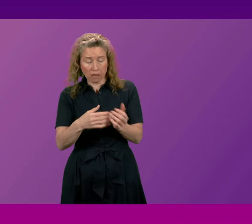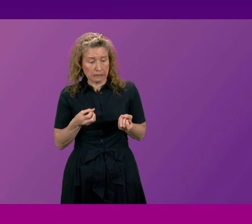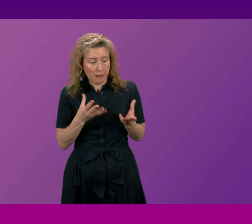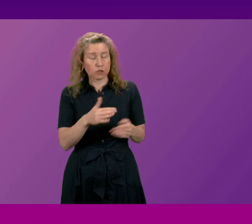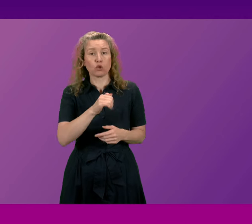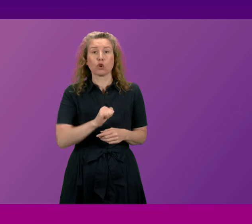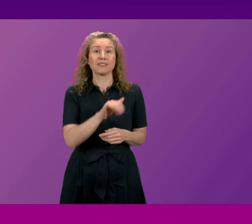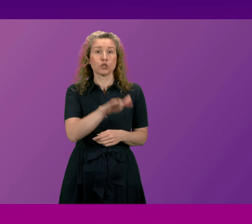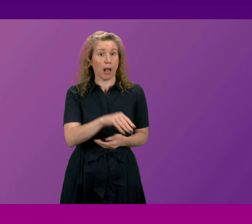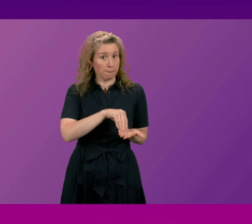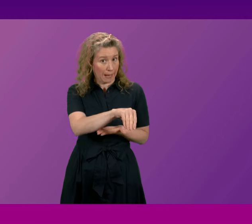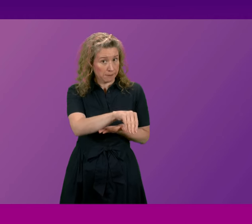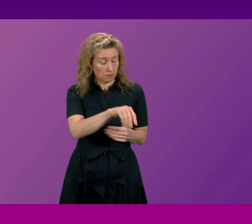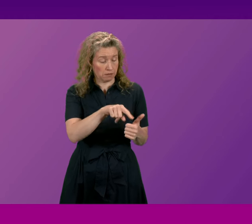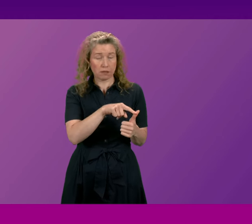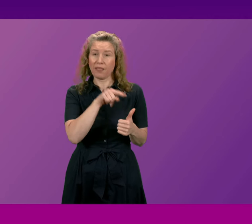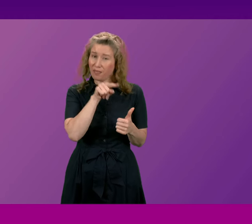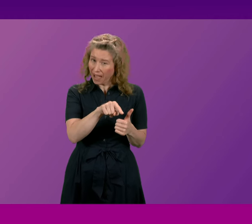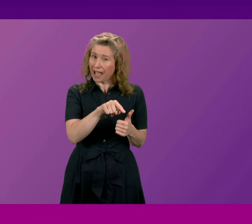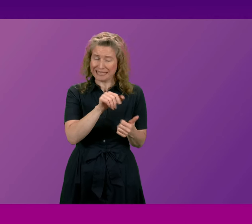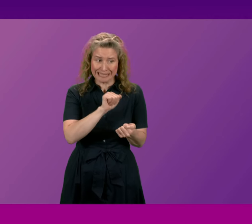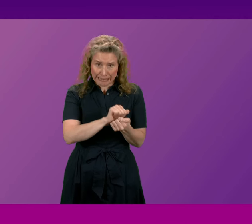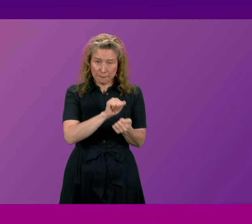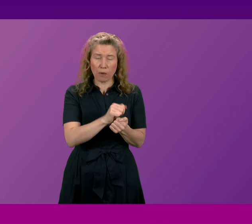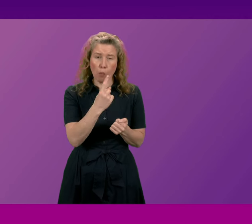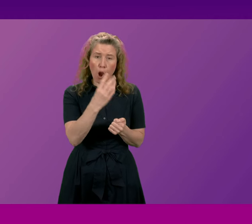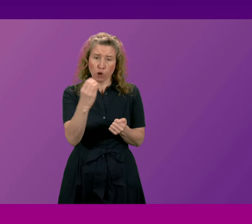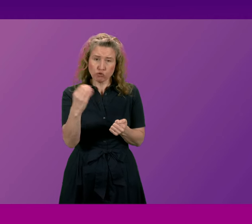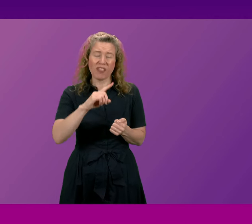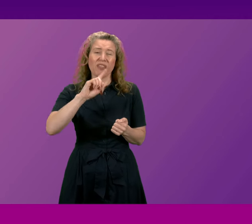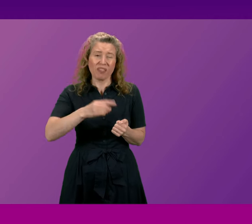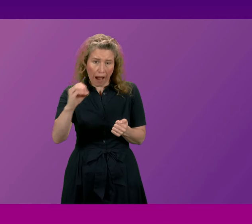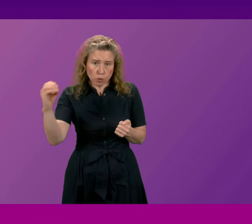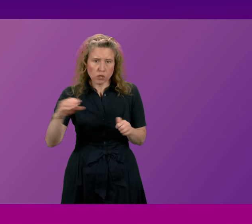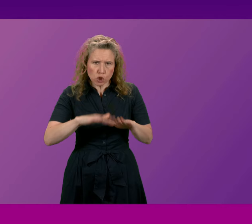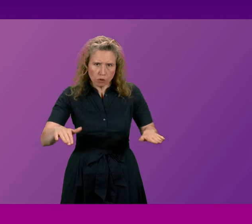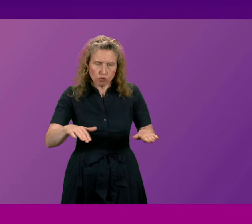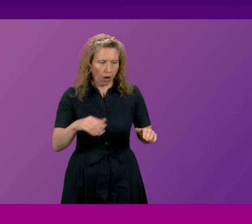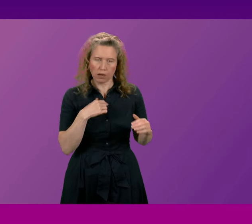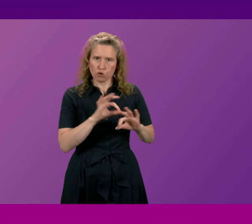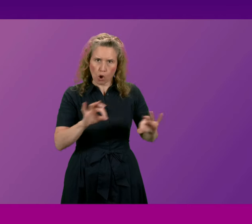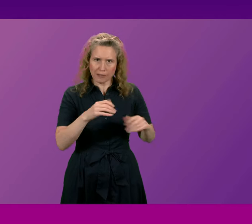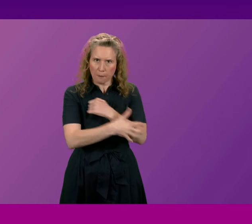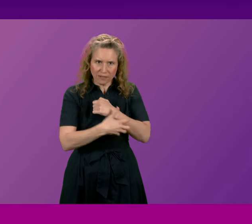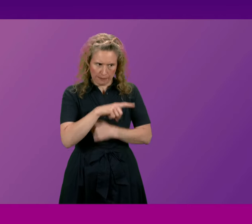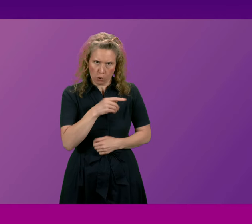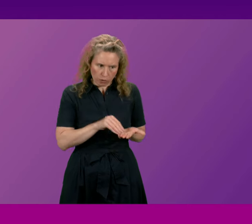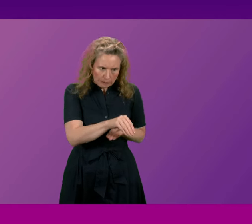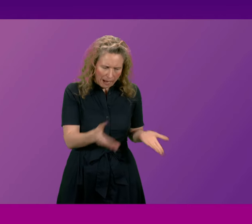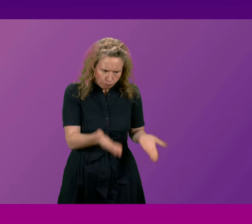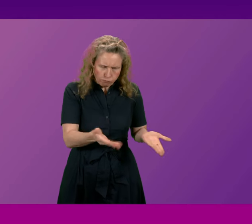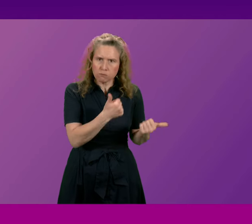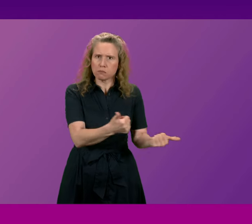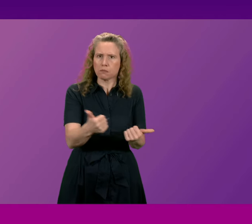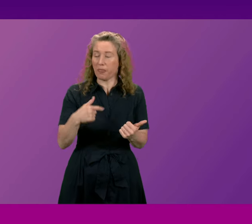child payment which is keeping 100,000 children out of poverty. That is what is happening on